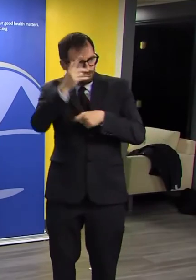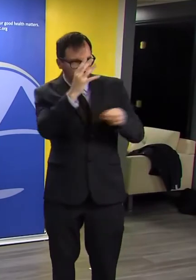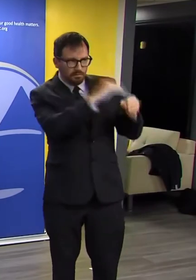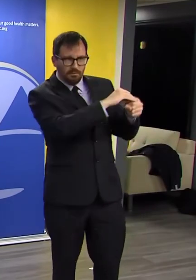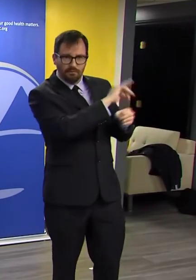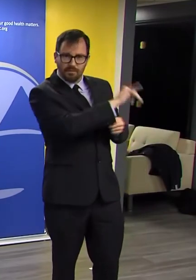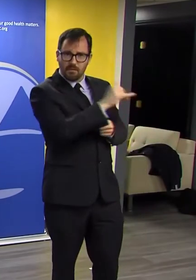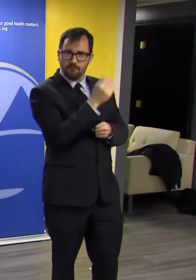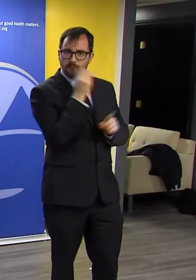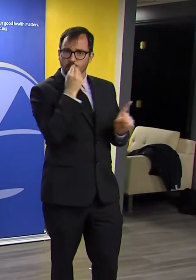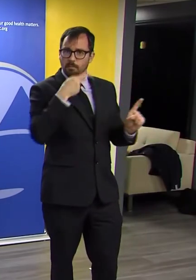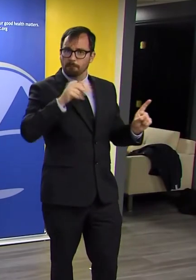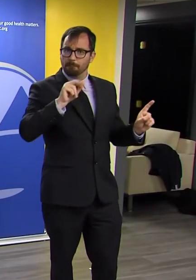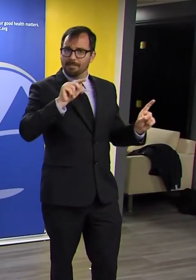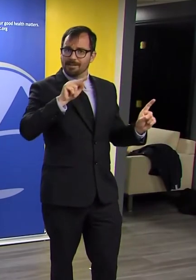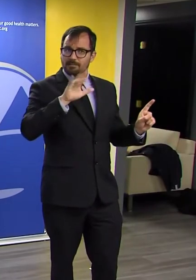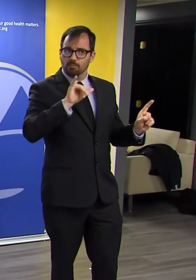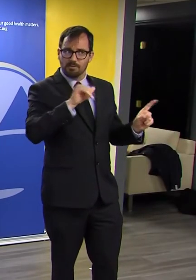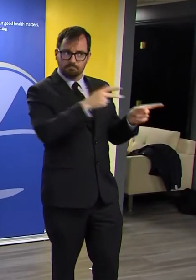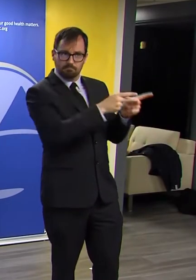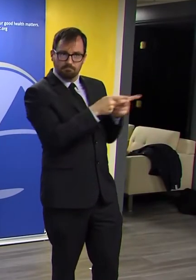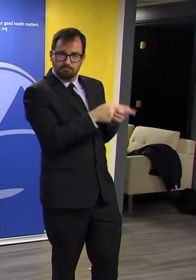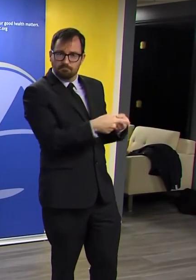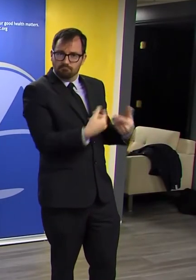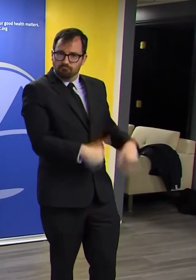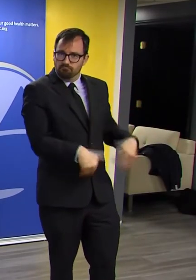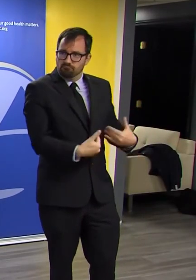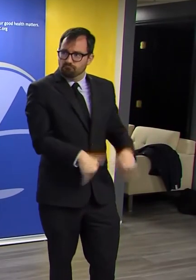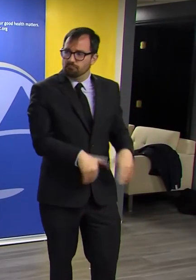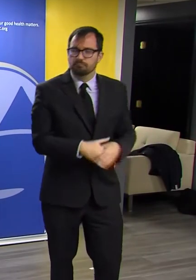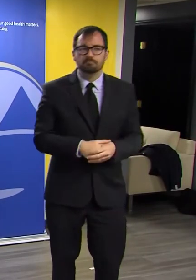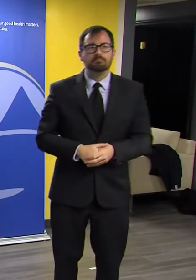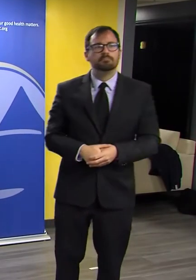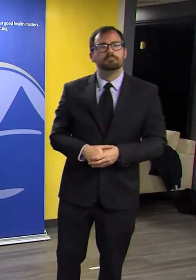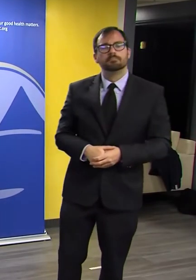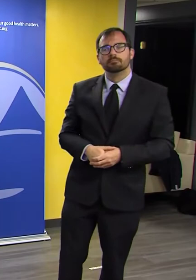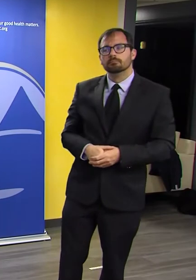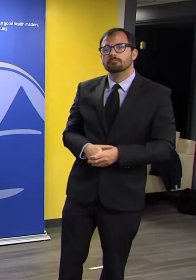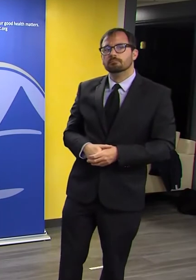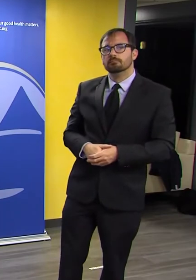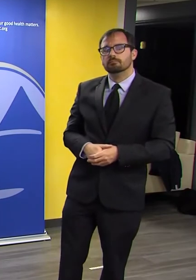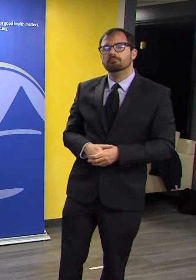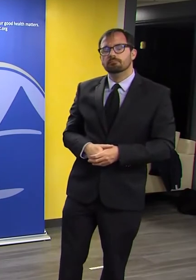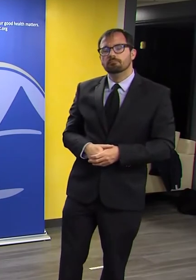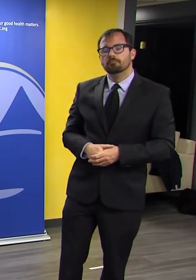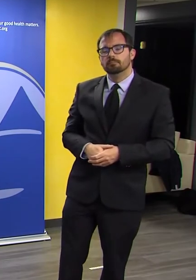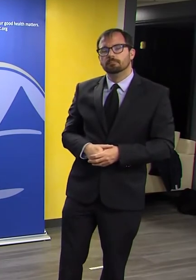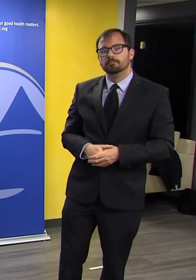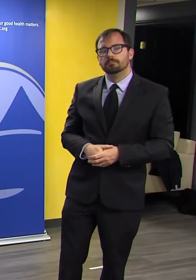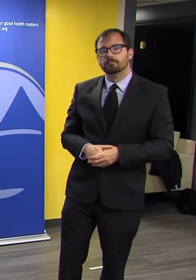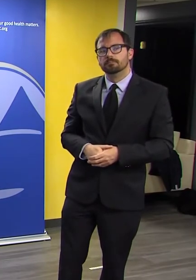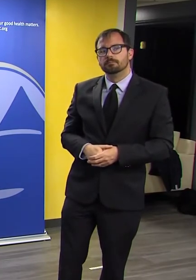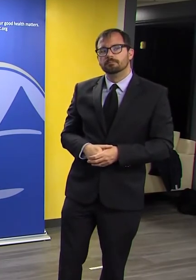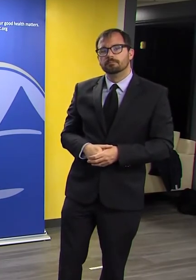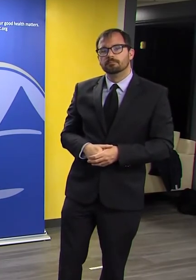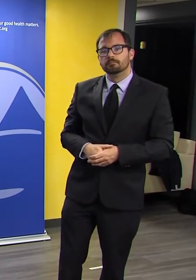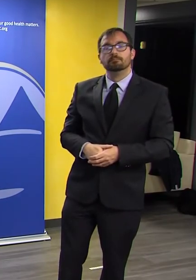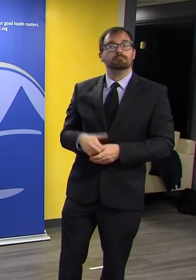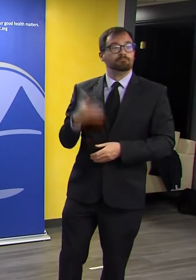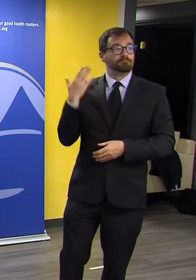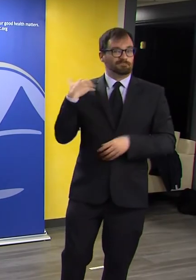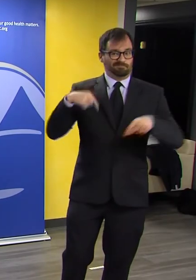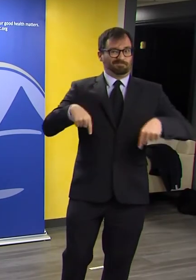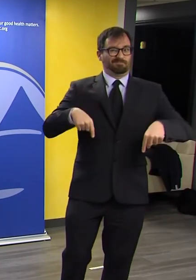In the fall, La collaborative received about $58,000 through our COVID-19 community